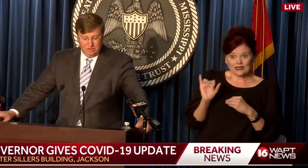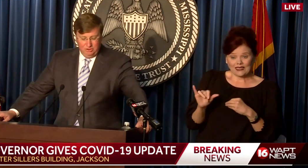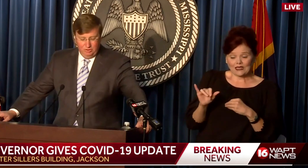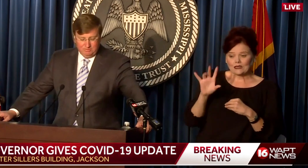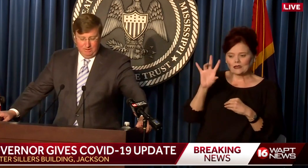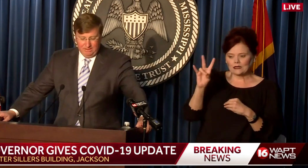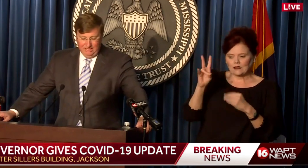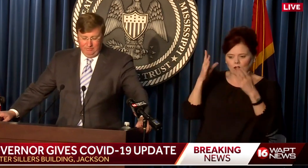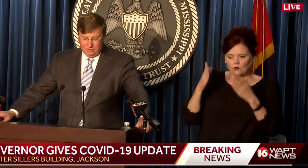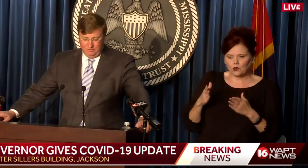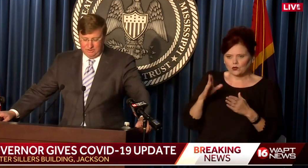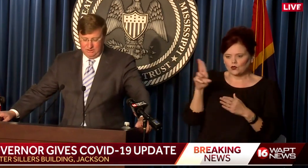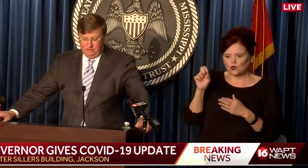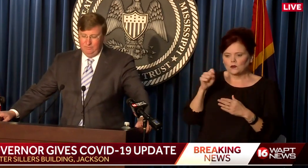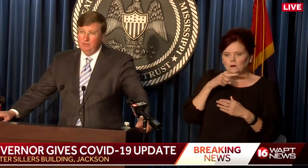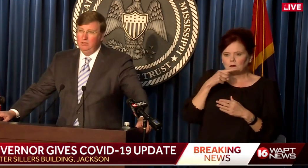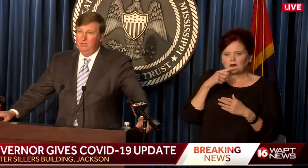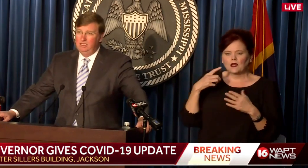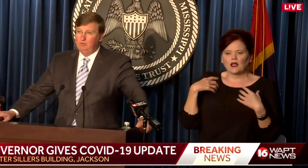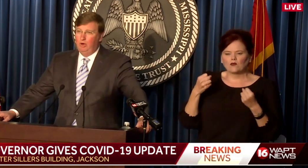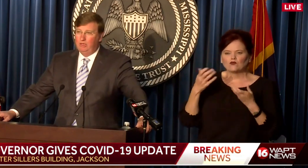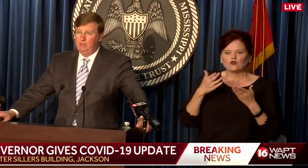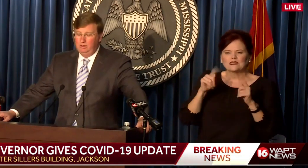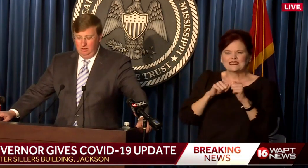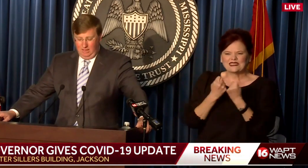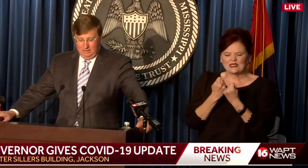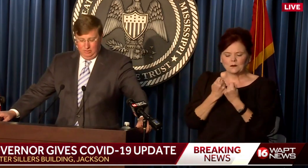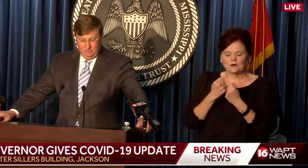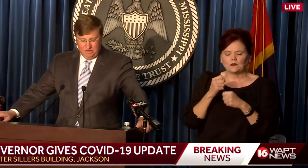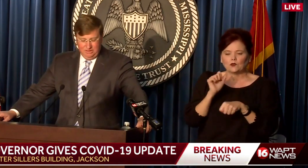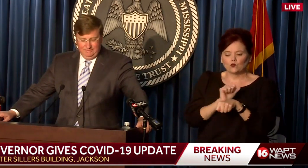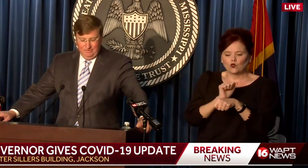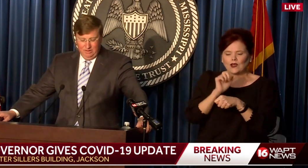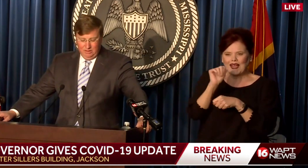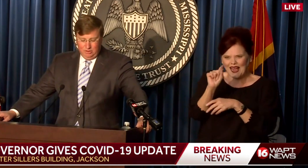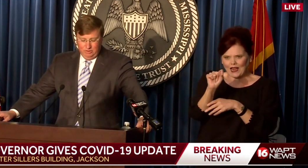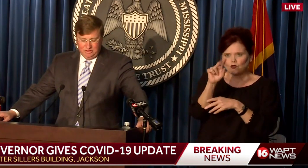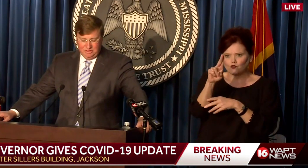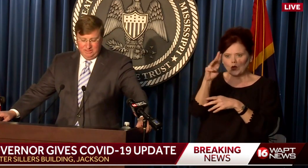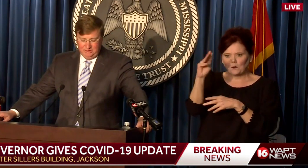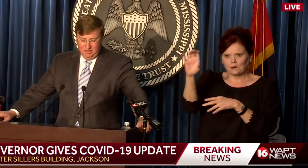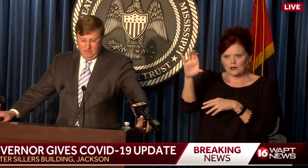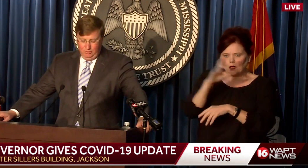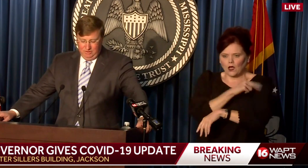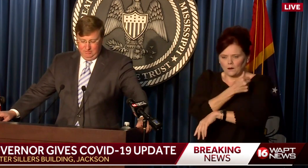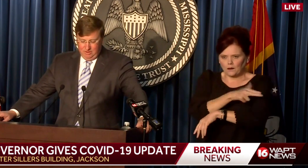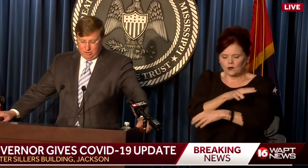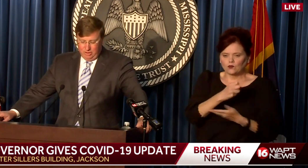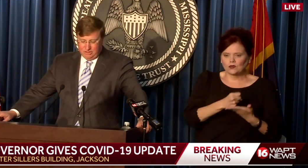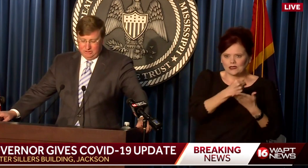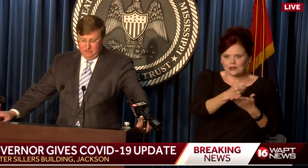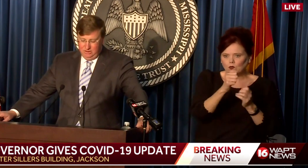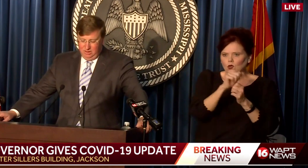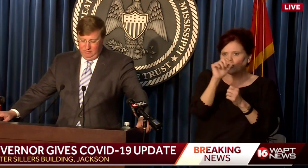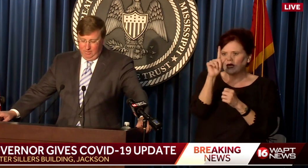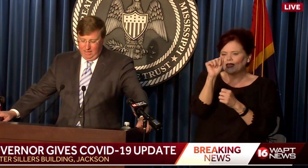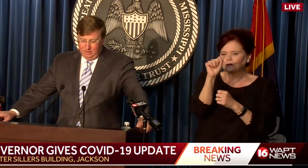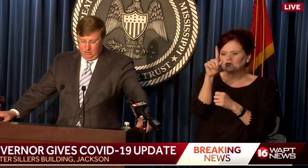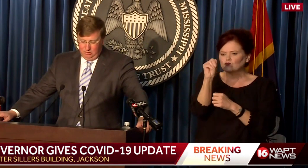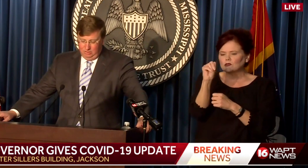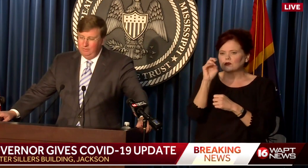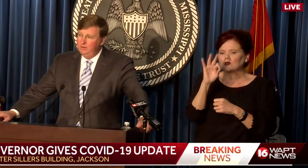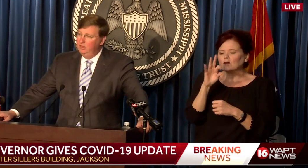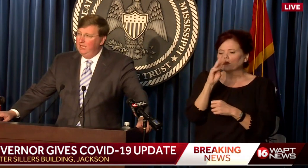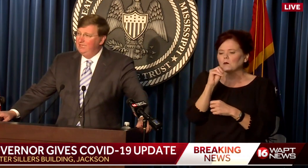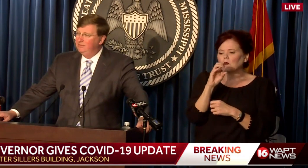seven-person U.S. Public Health Service team is working at UMC to assist with the administration of